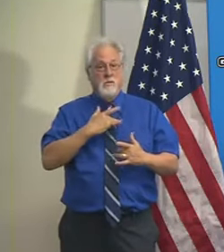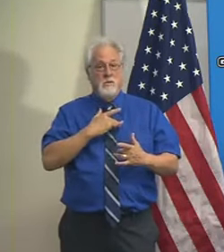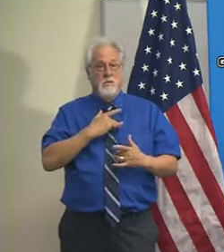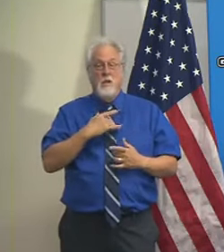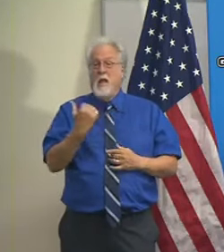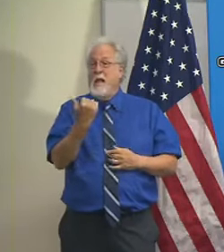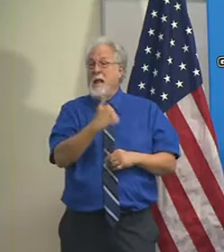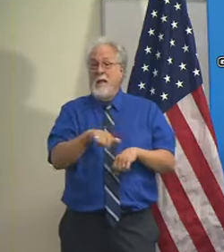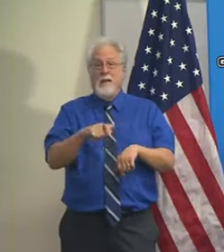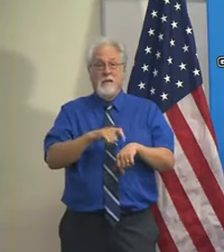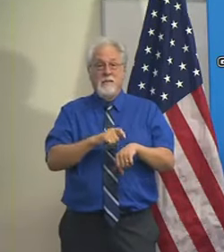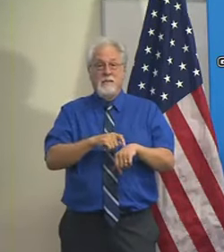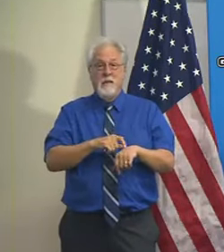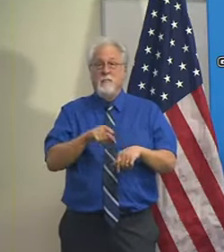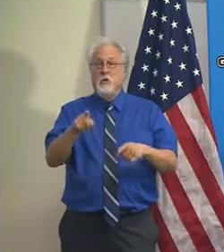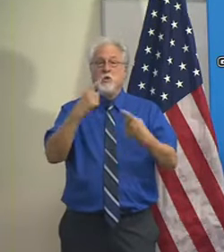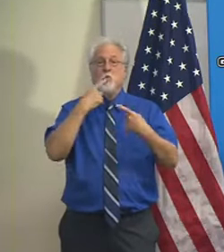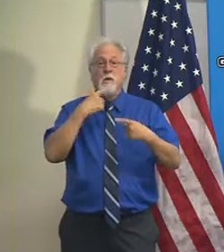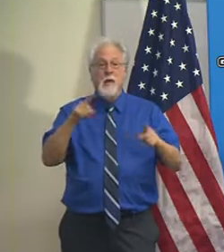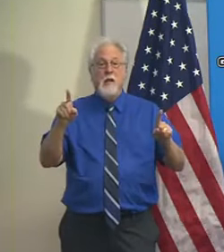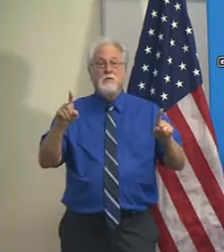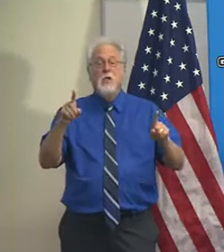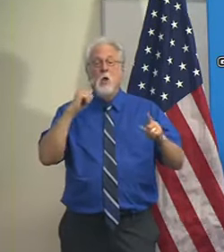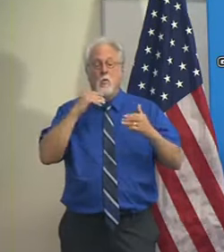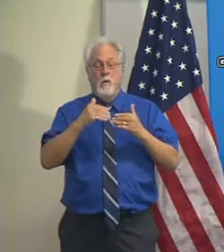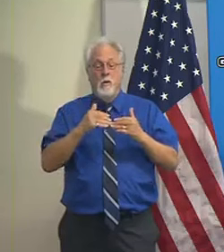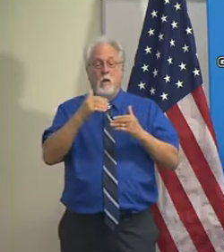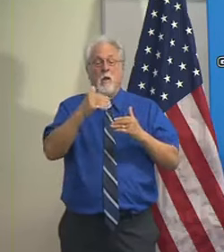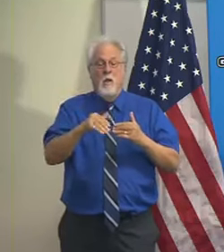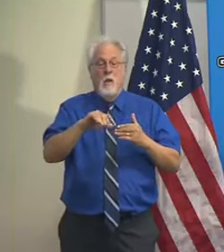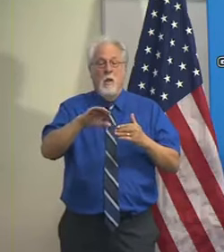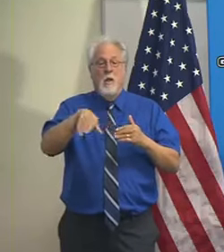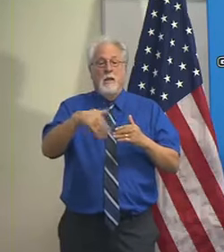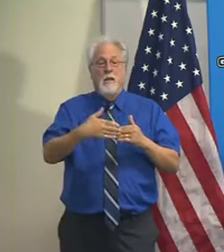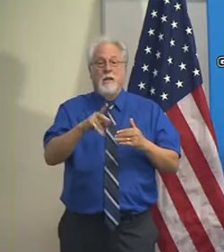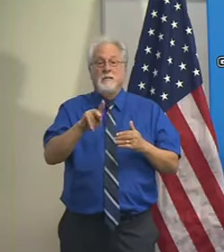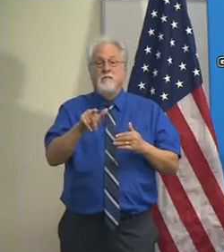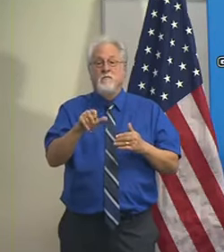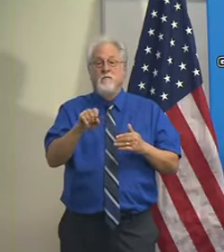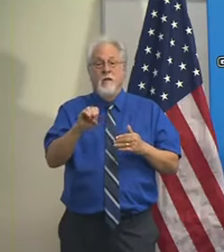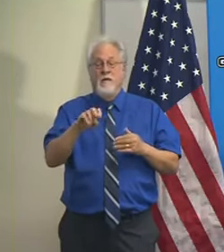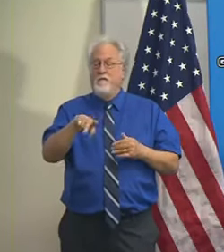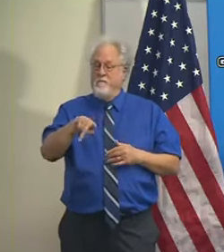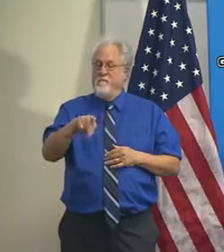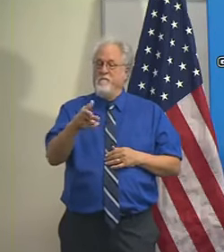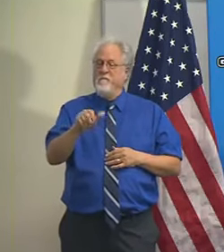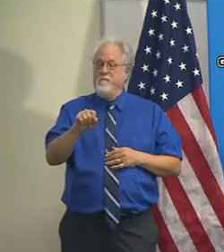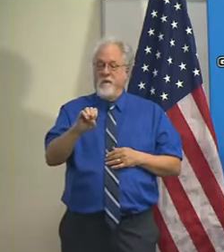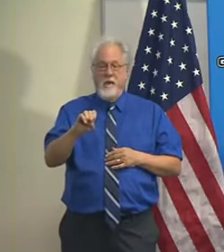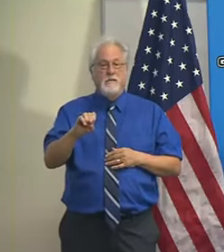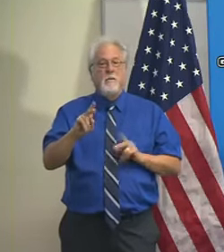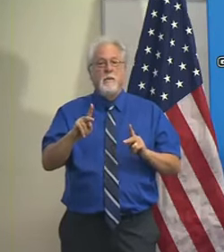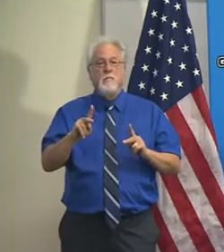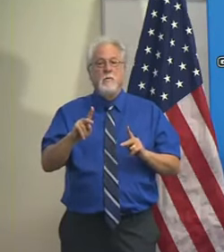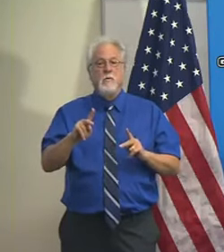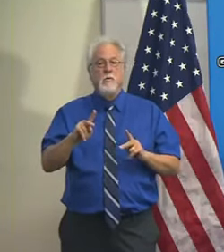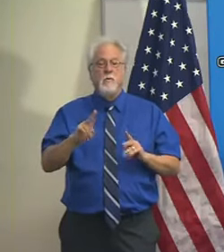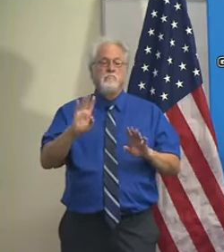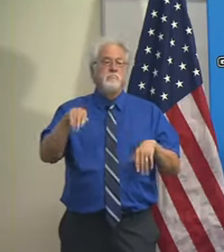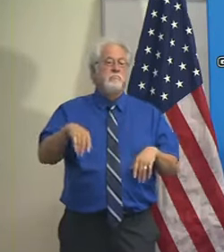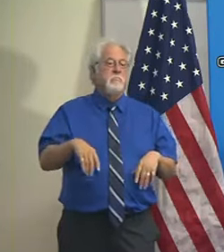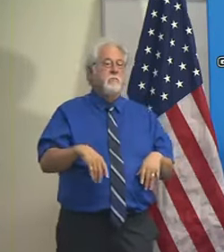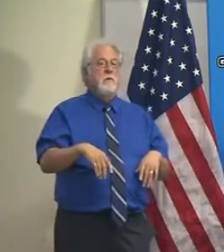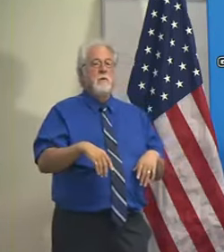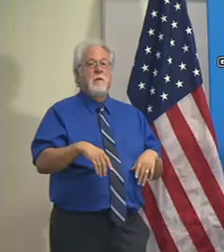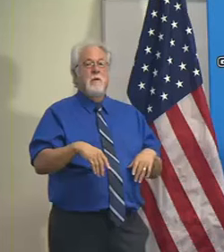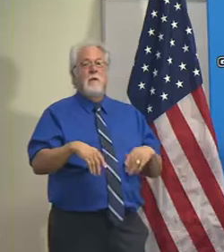is anytime you announce that you're you're going to go to the next phase that that people tune out all